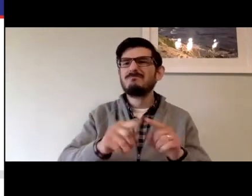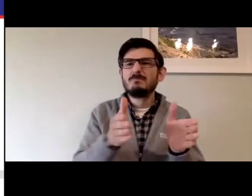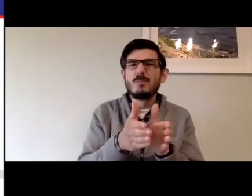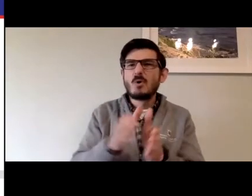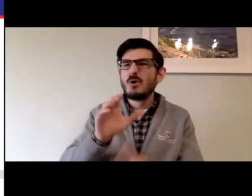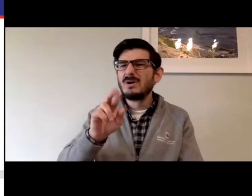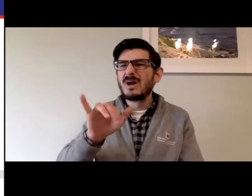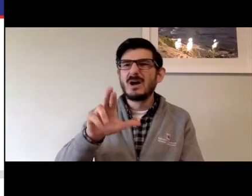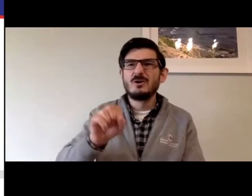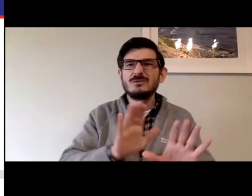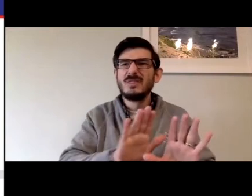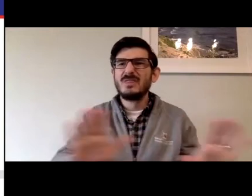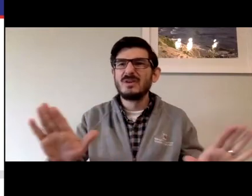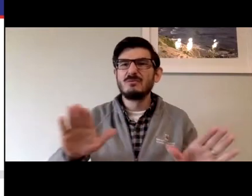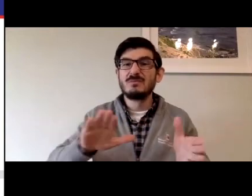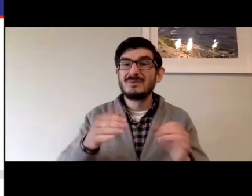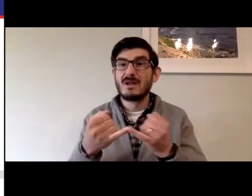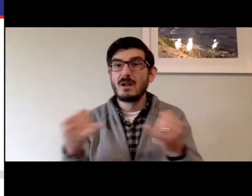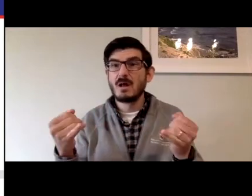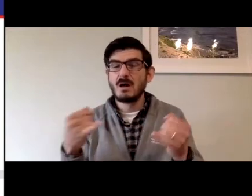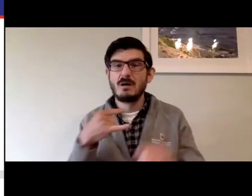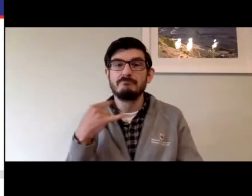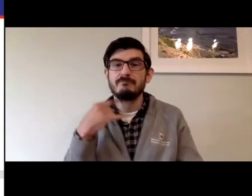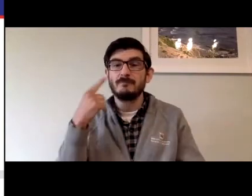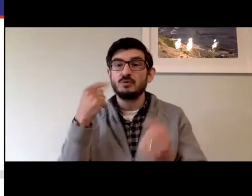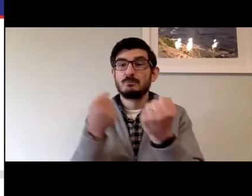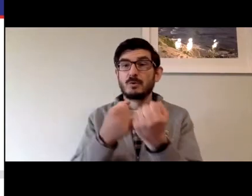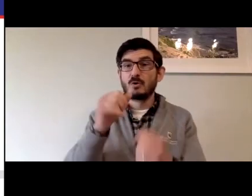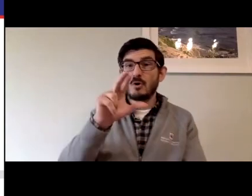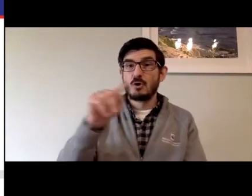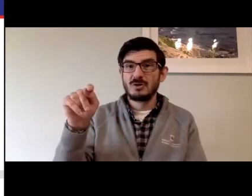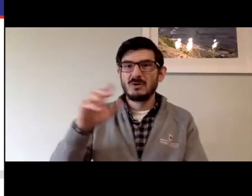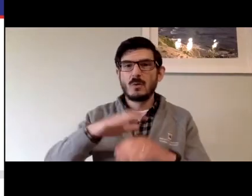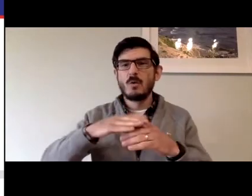And for all of the carriers that are out there.